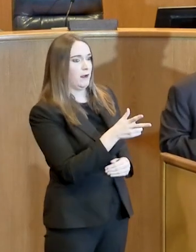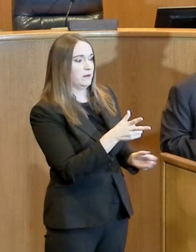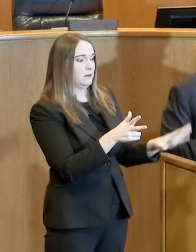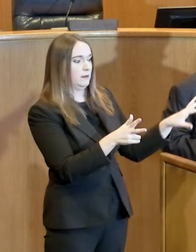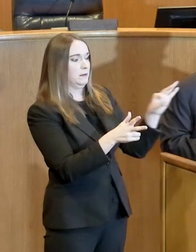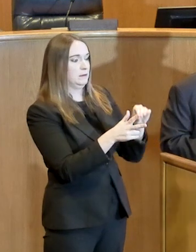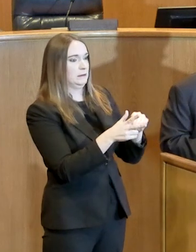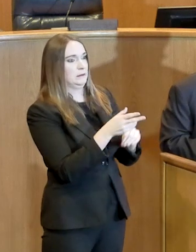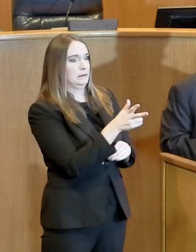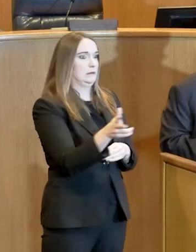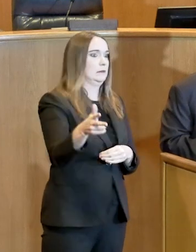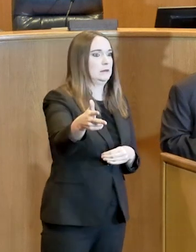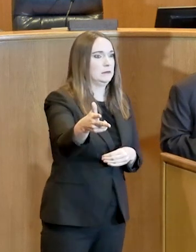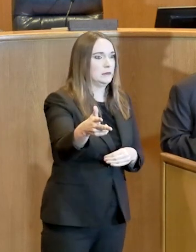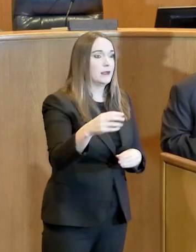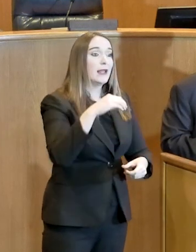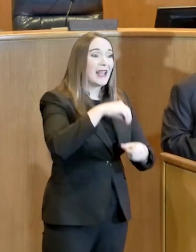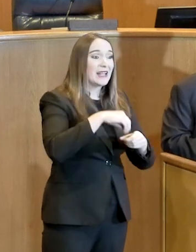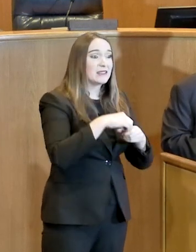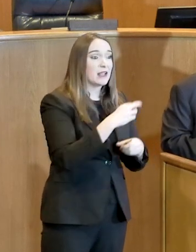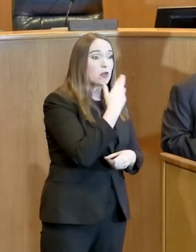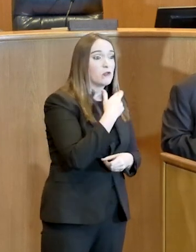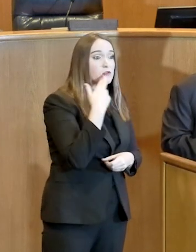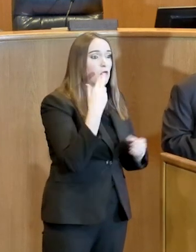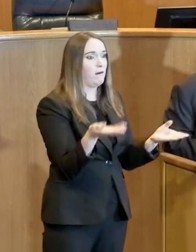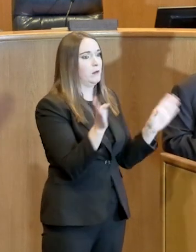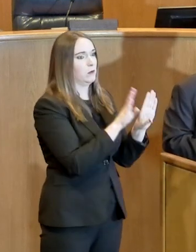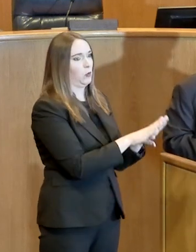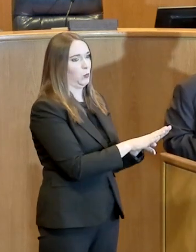inside. We are also closing